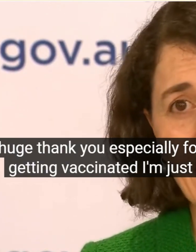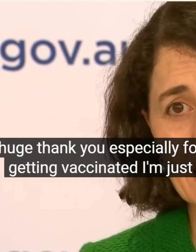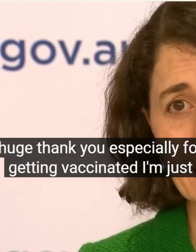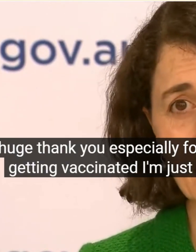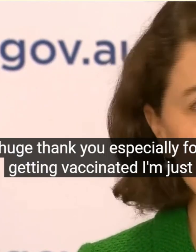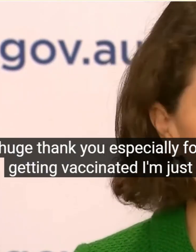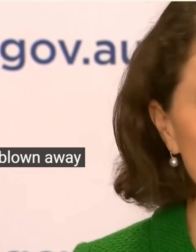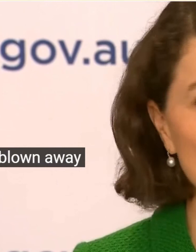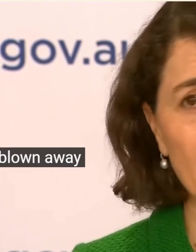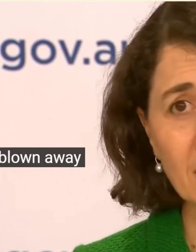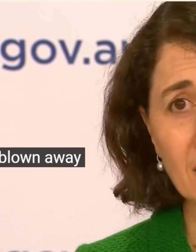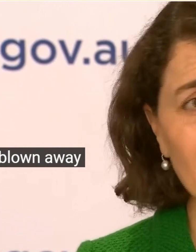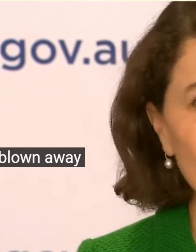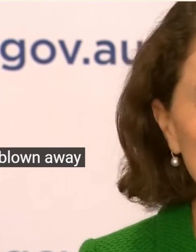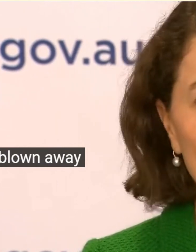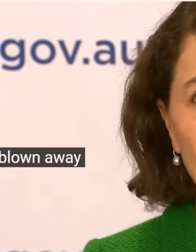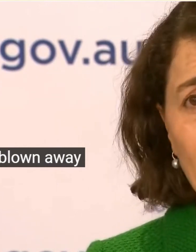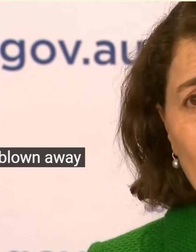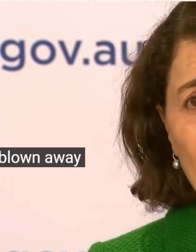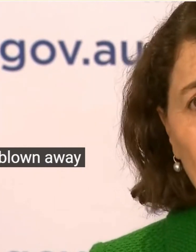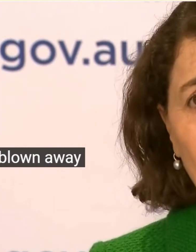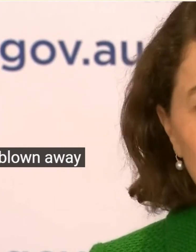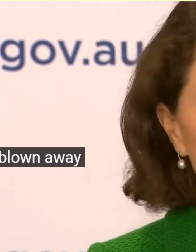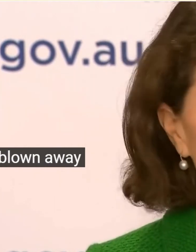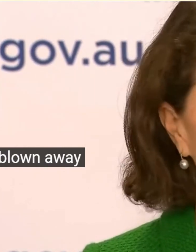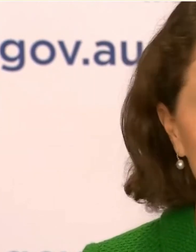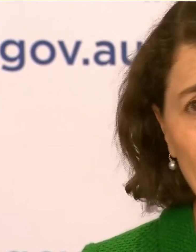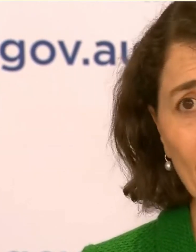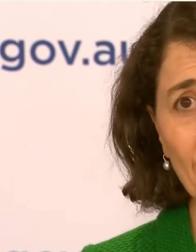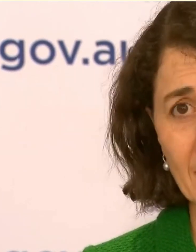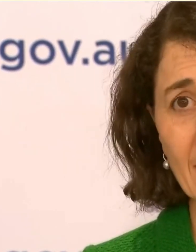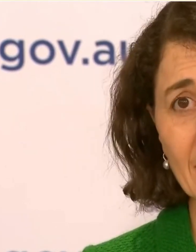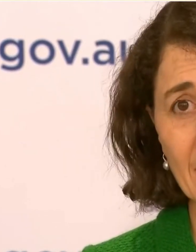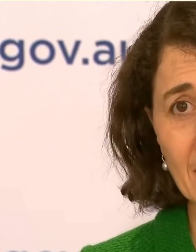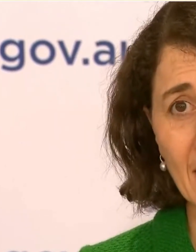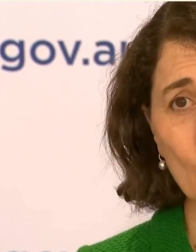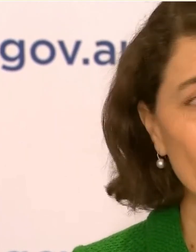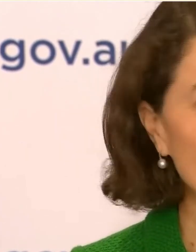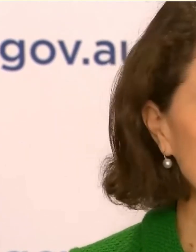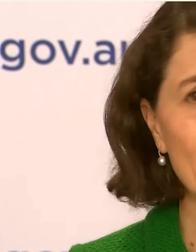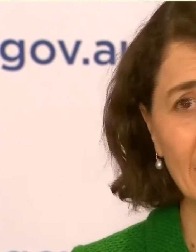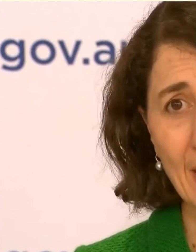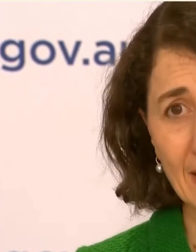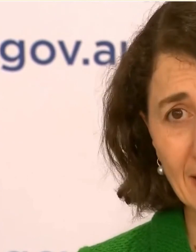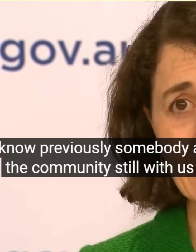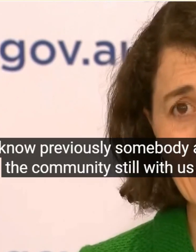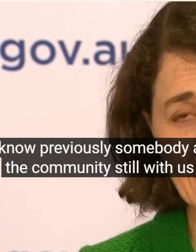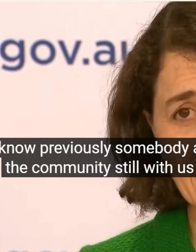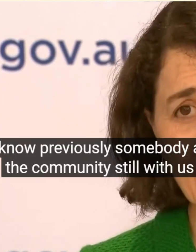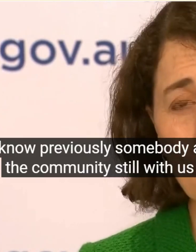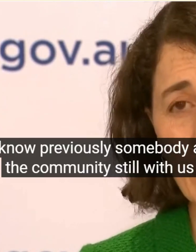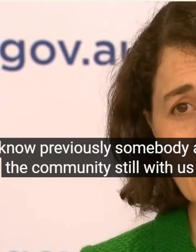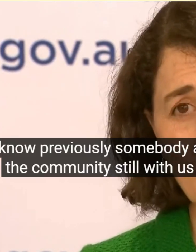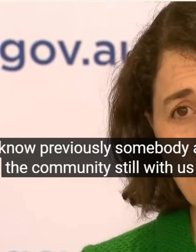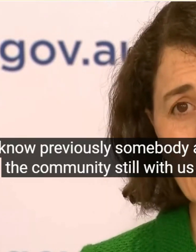Previously Somebody Asked Is The Community Still With Us More Than 120 Thousand People Came Out And Got Vaccinated Yesterday More Than That Number Came Out To